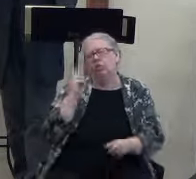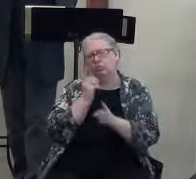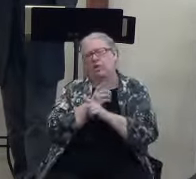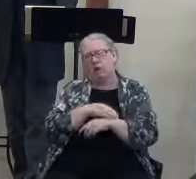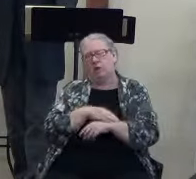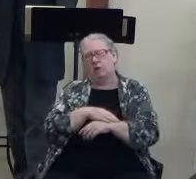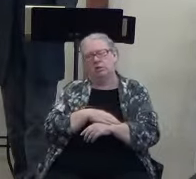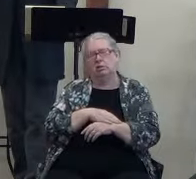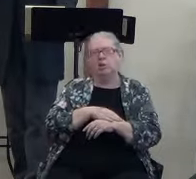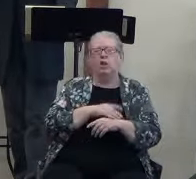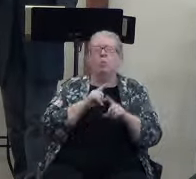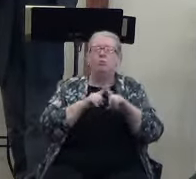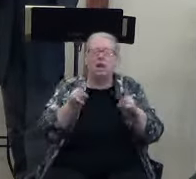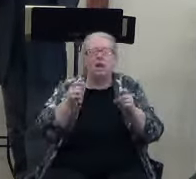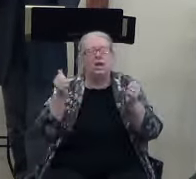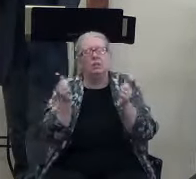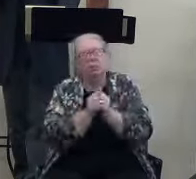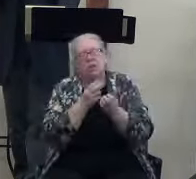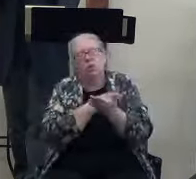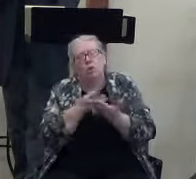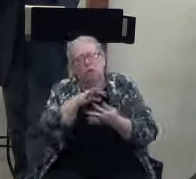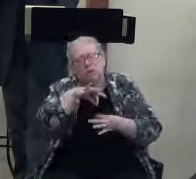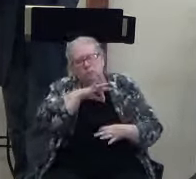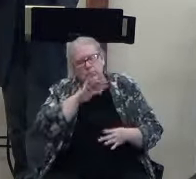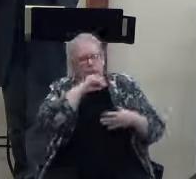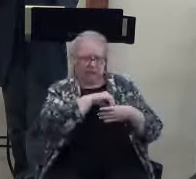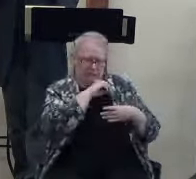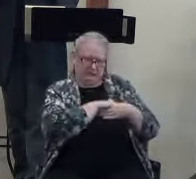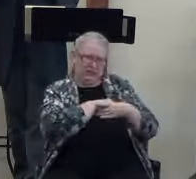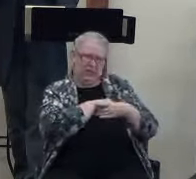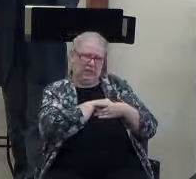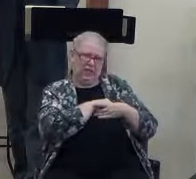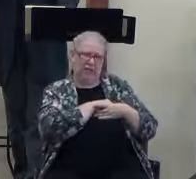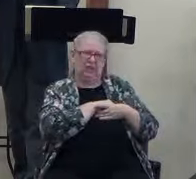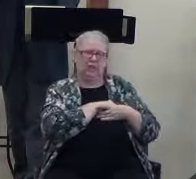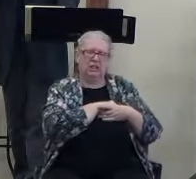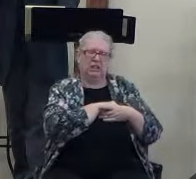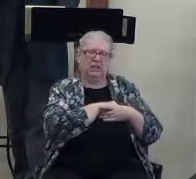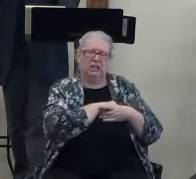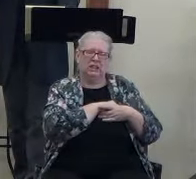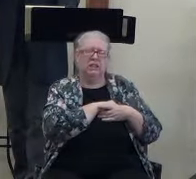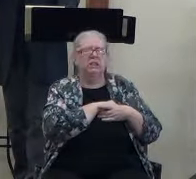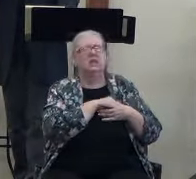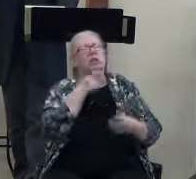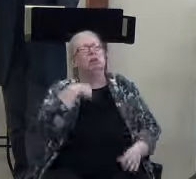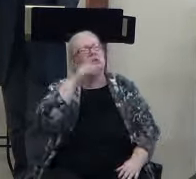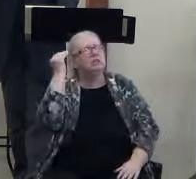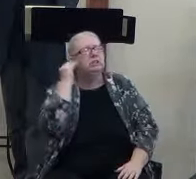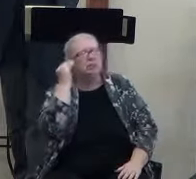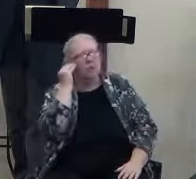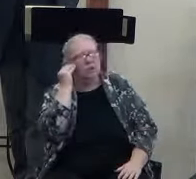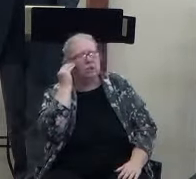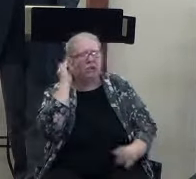But with the Holy Spirit in us, Jesus indwelling us in the Holy Spirit, we know that our